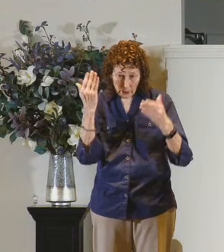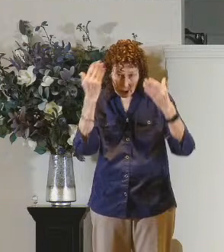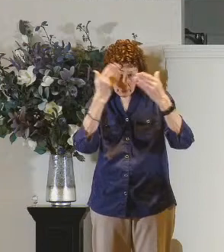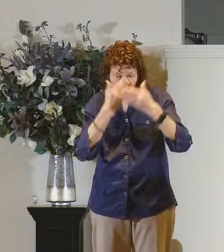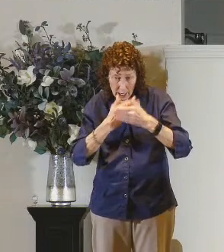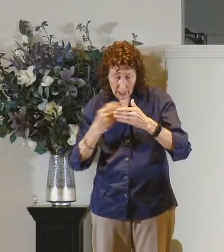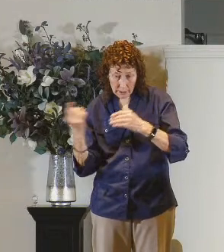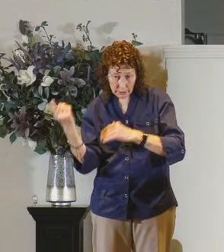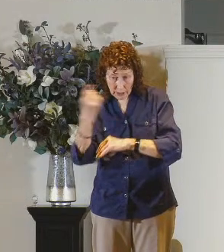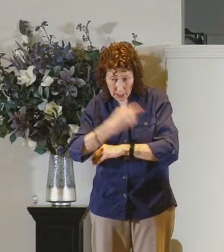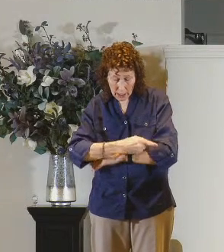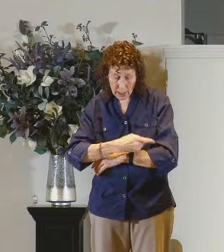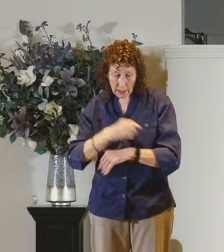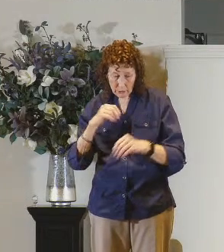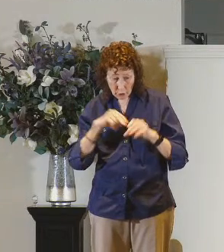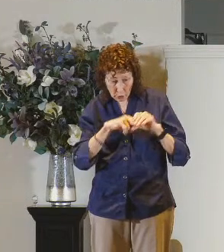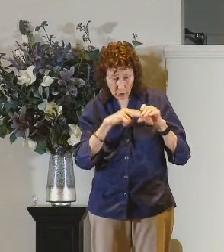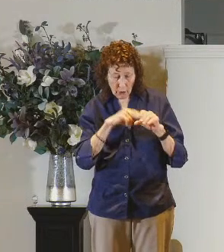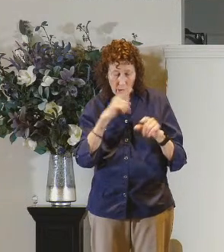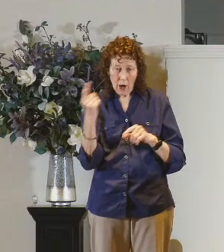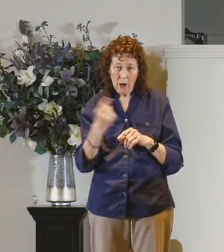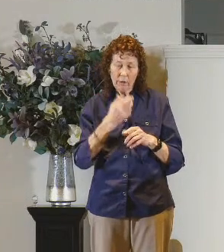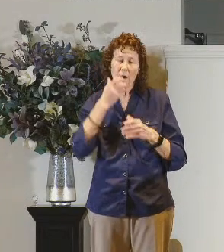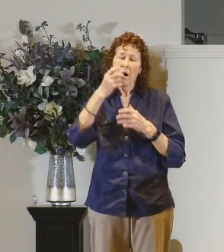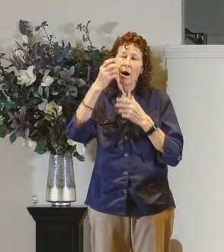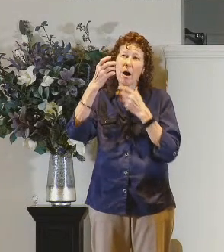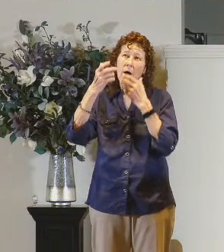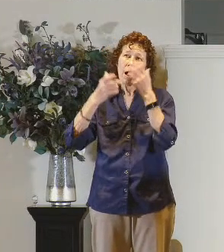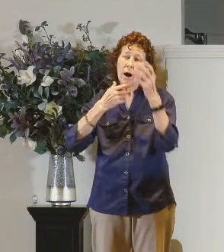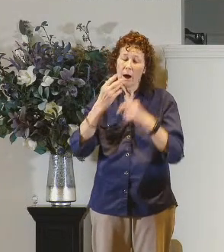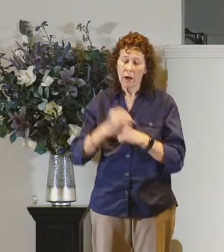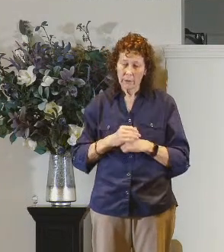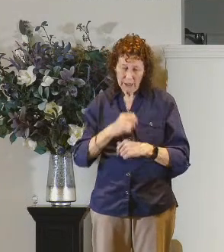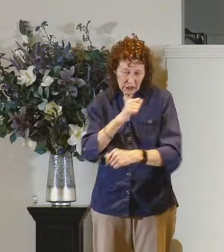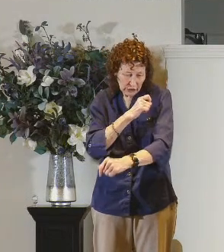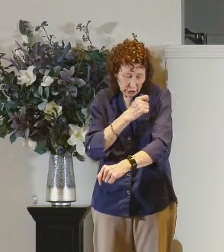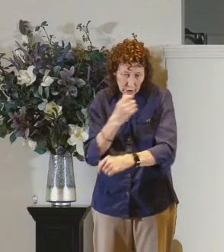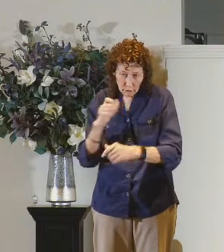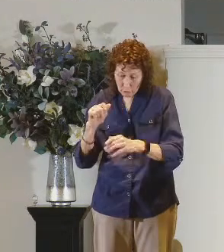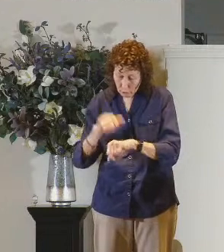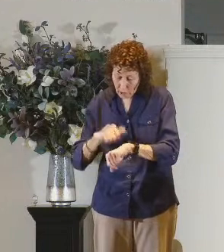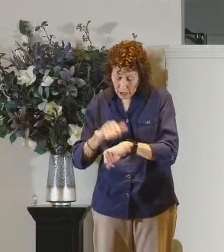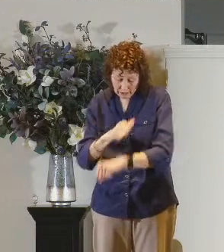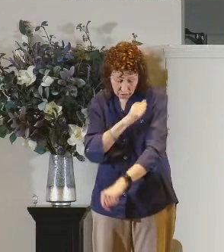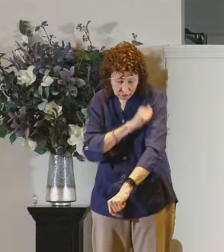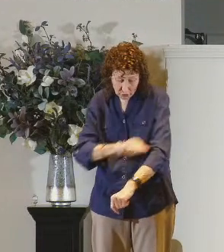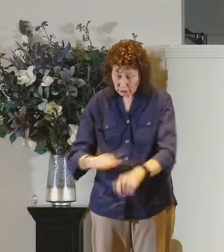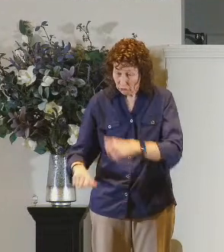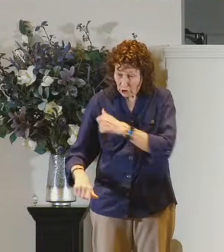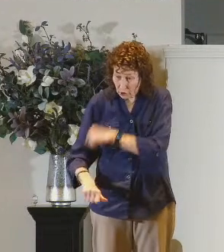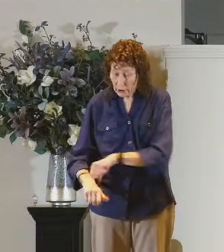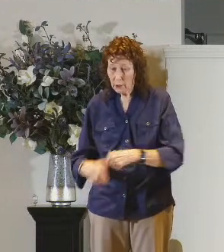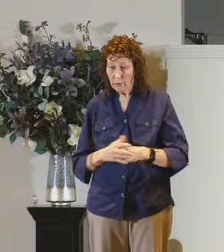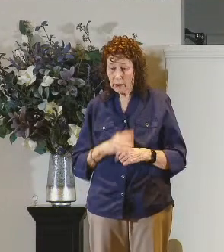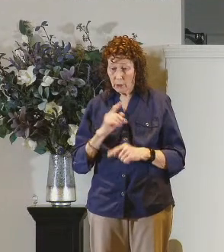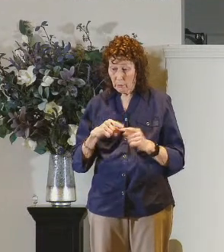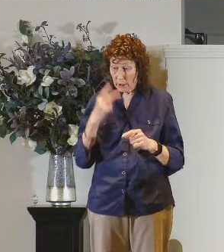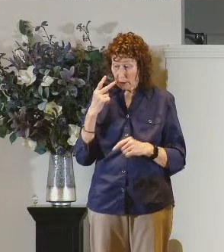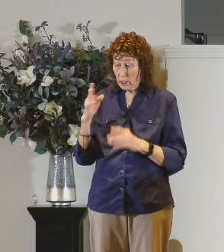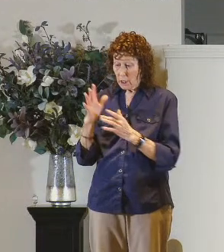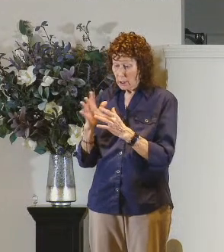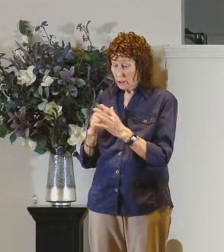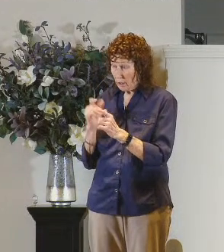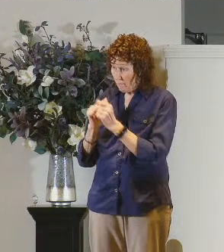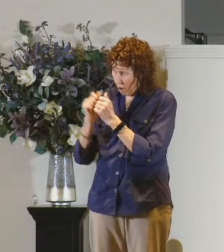the tombs and on the mountains he was always crying out and cutting himself with stones and when he saw jesus